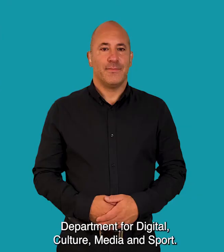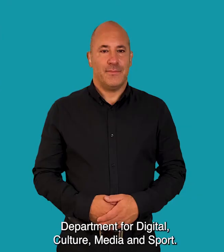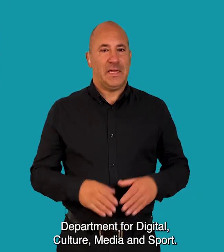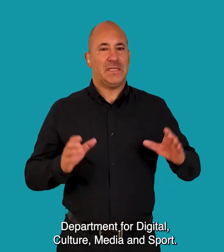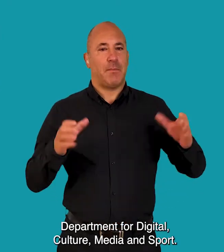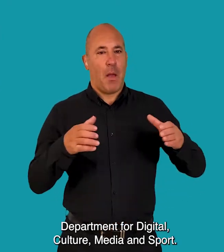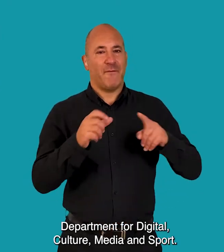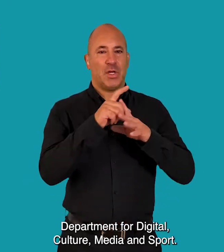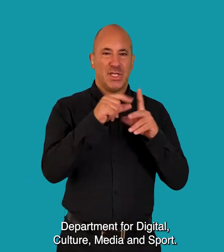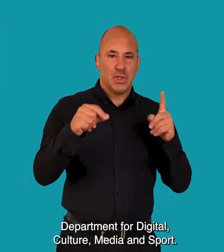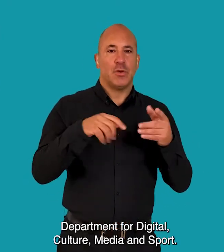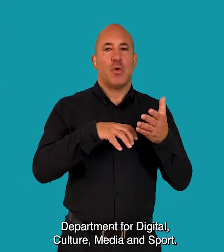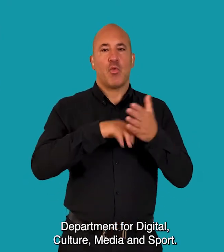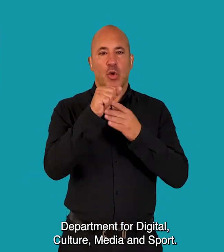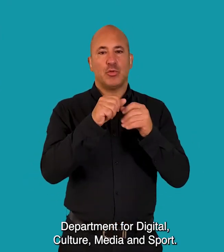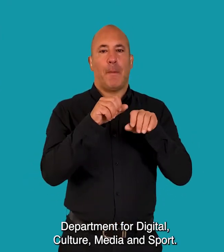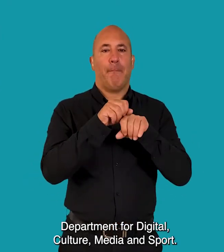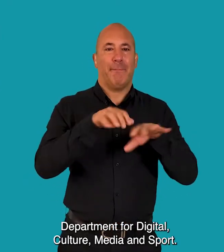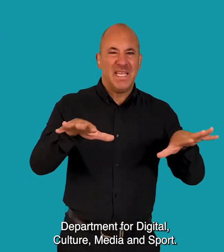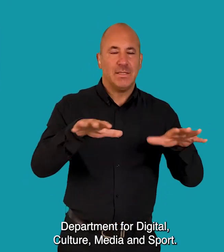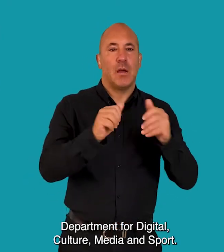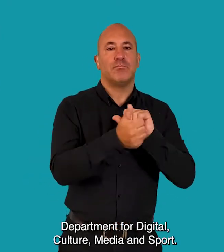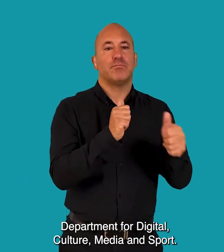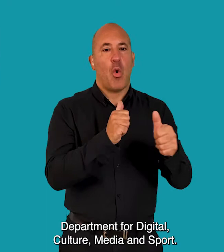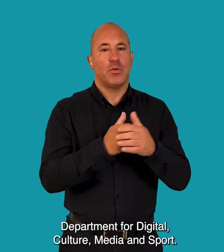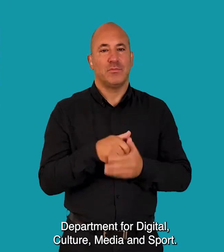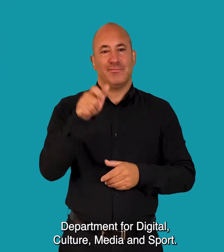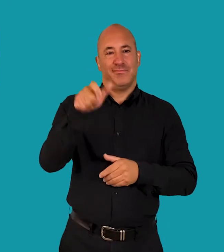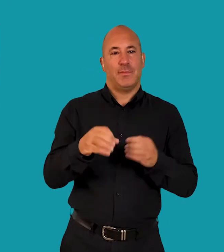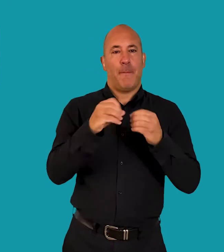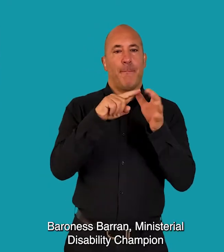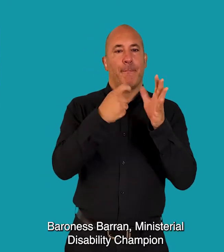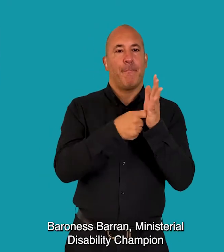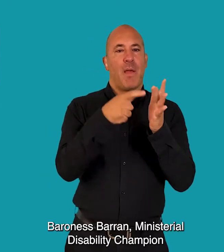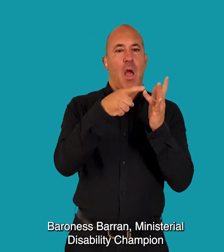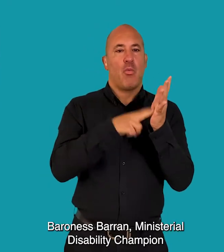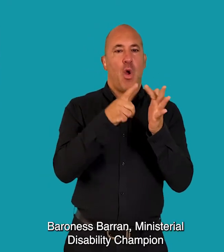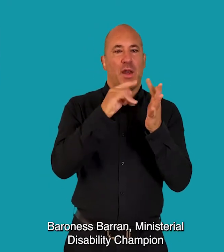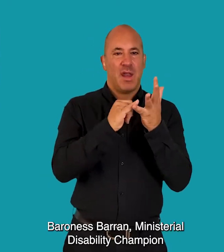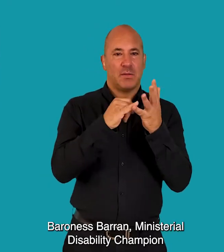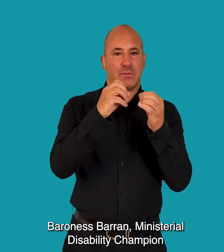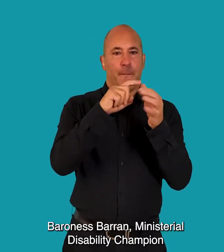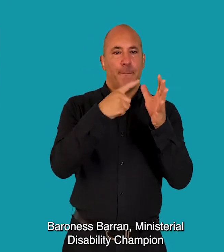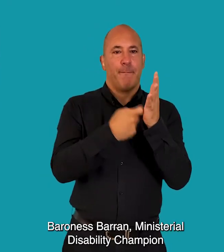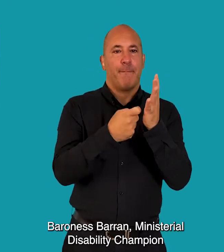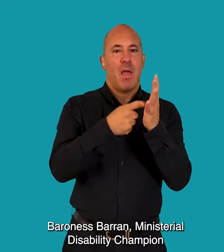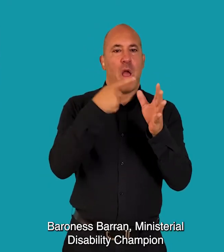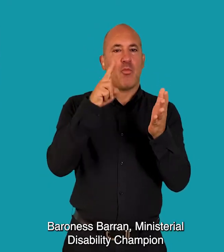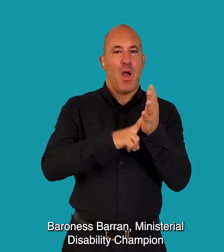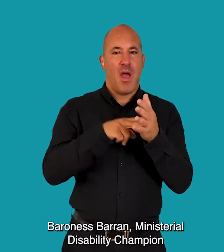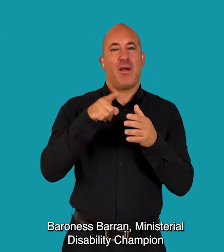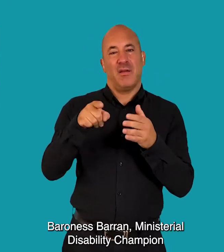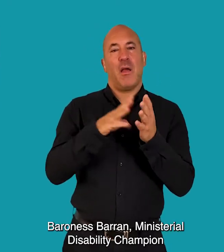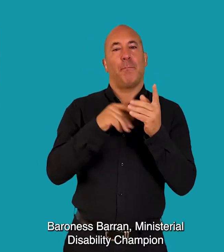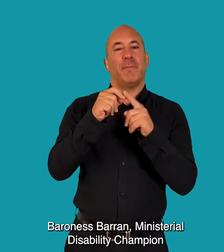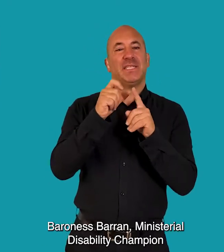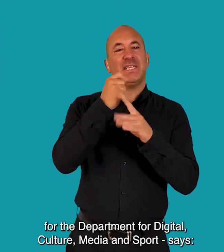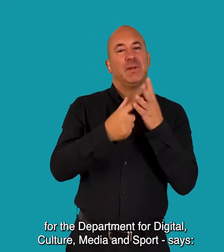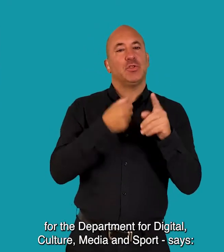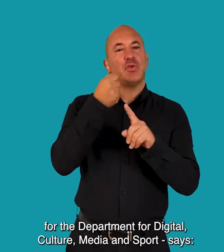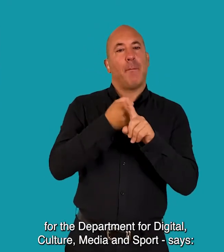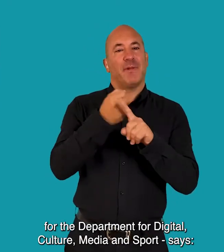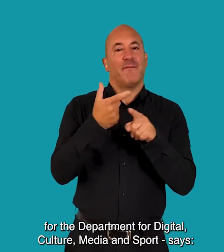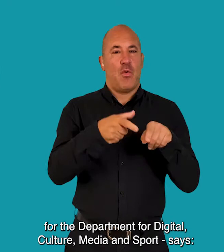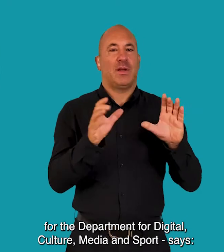Department for Digital, Culture, Media and Sport Baroness Baron, Ministerial Disability Champion